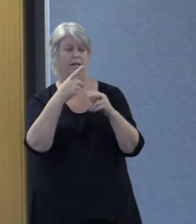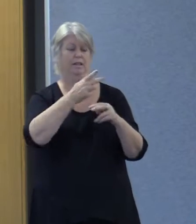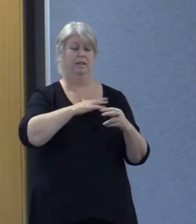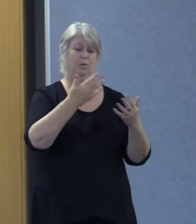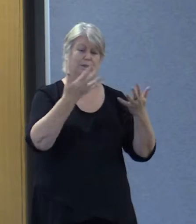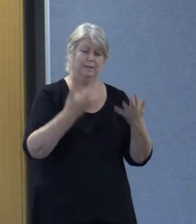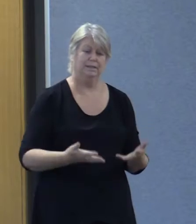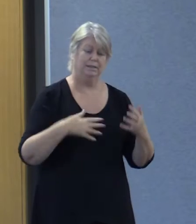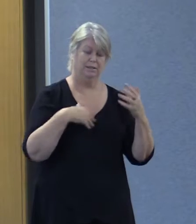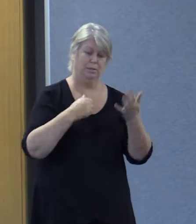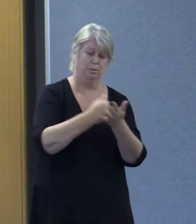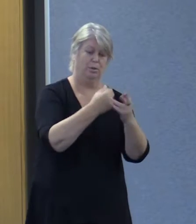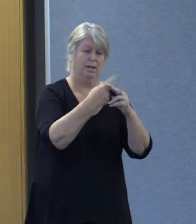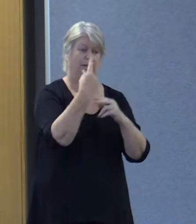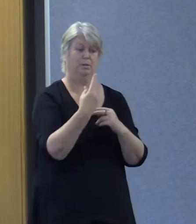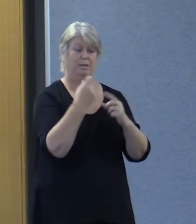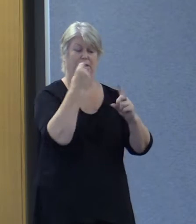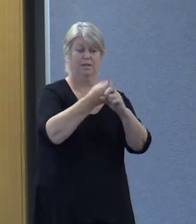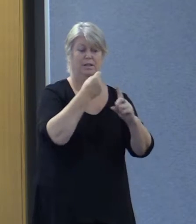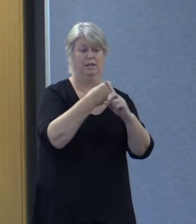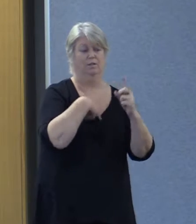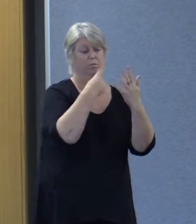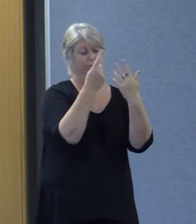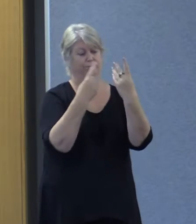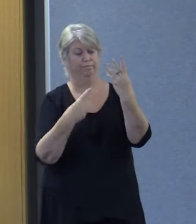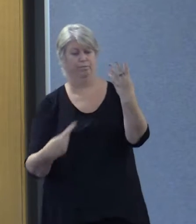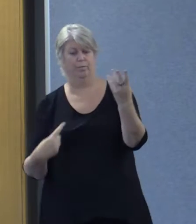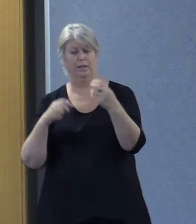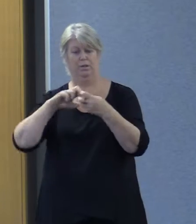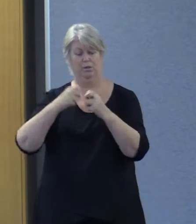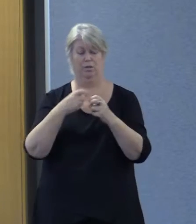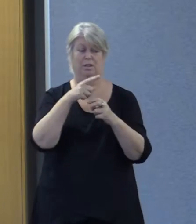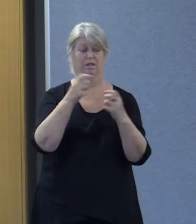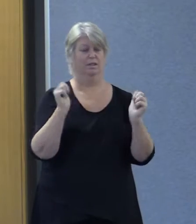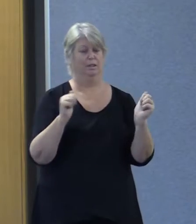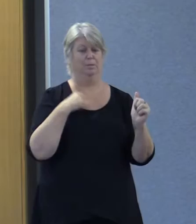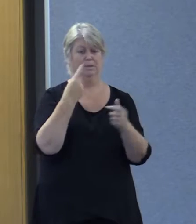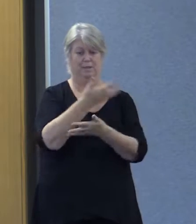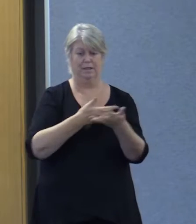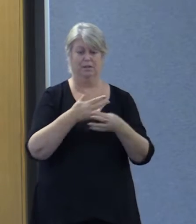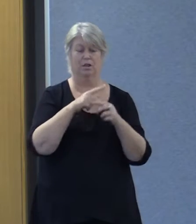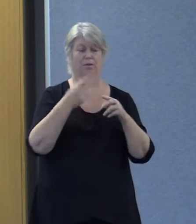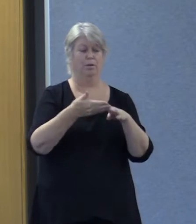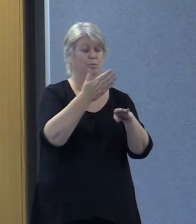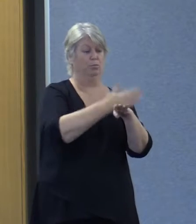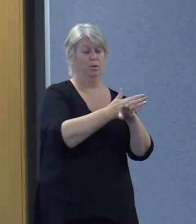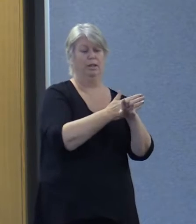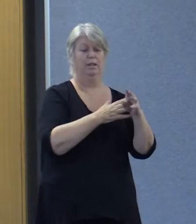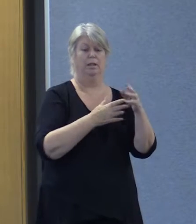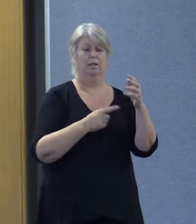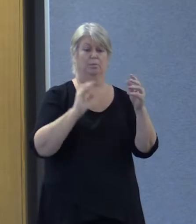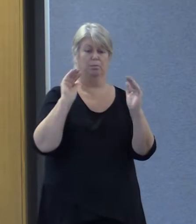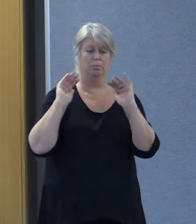support and independent advocacy across a range of issues. The issues that have already been discussed about pre-migration trauma,